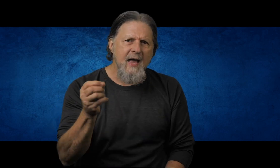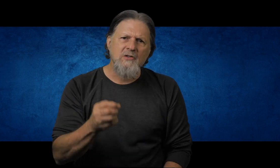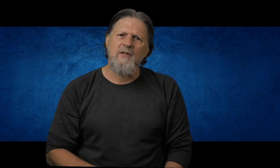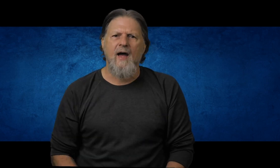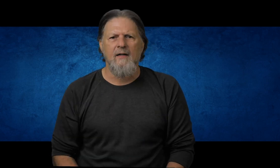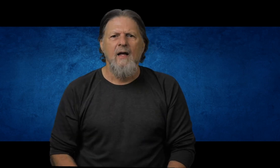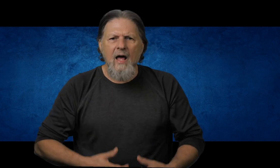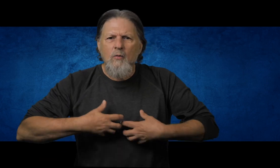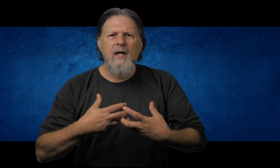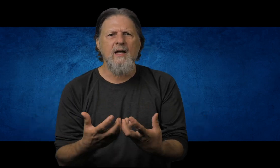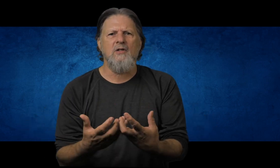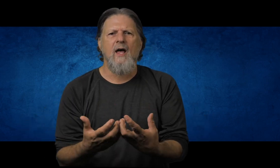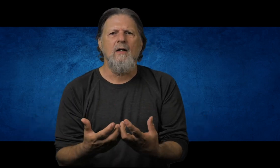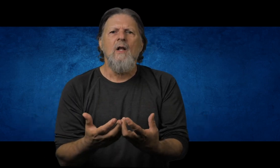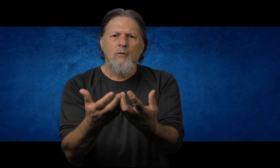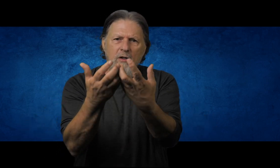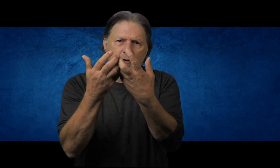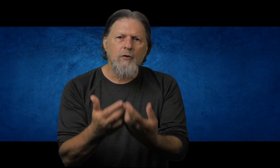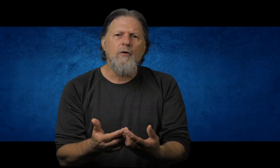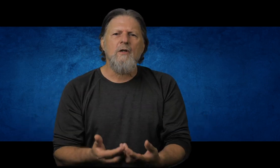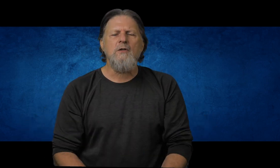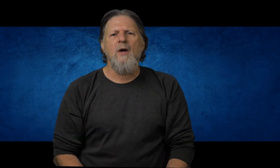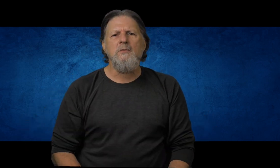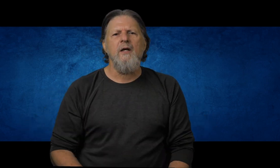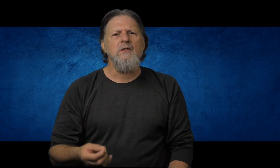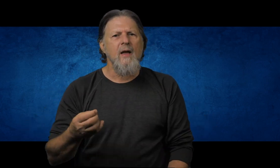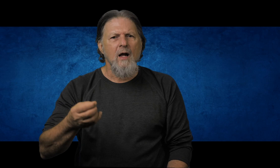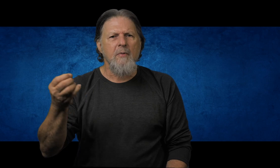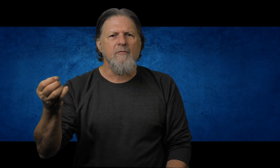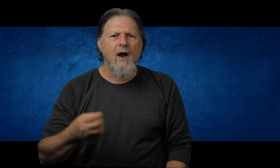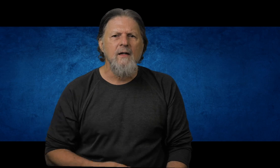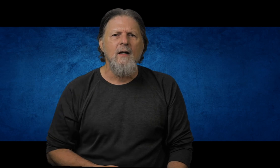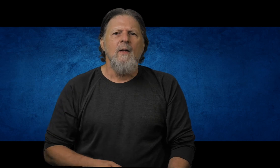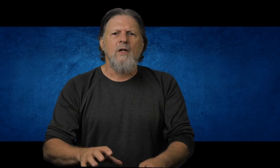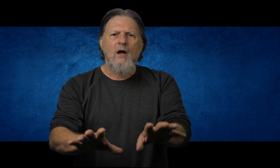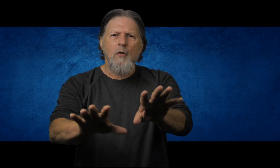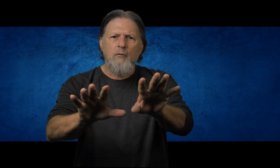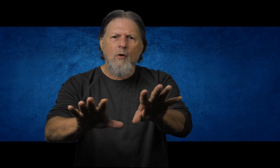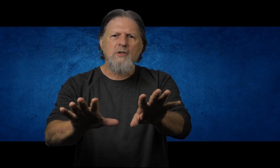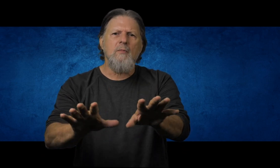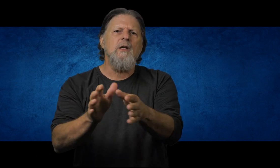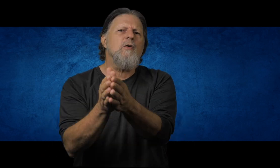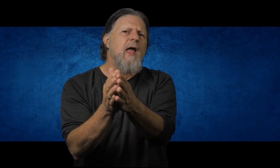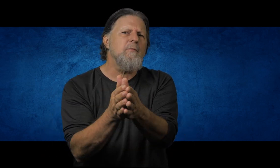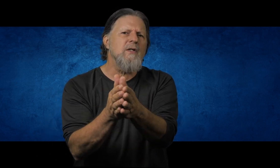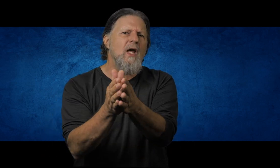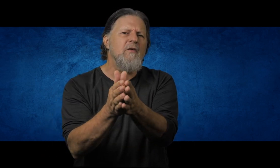answer that? How do we answer that? With the truth this breastplate is made up of, right? The devil roars at me, you can't be saved